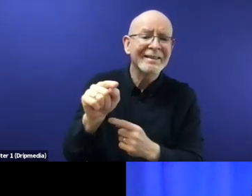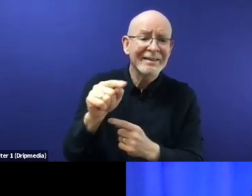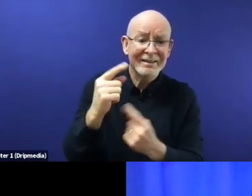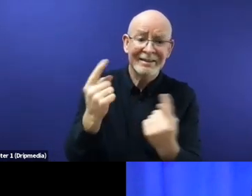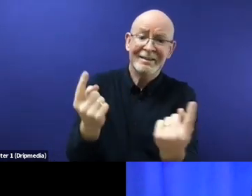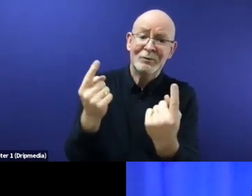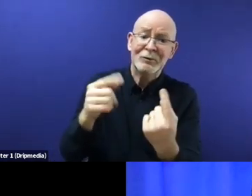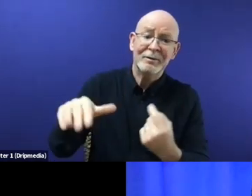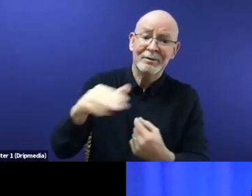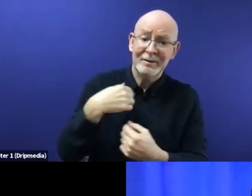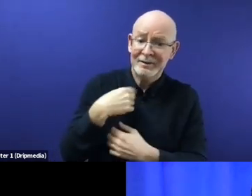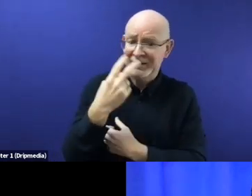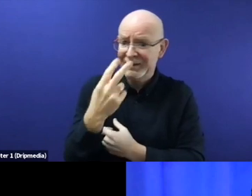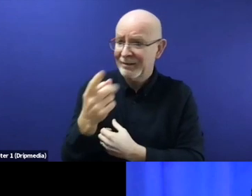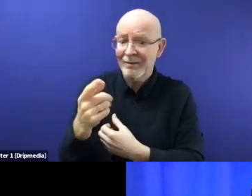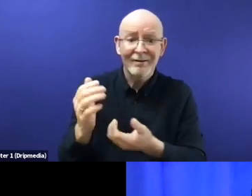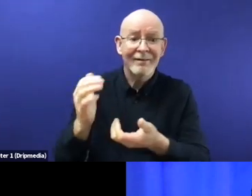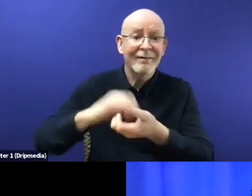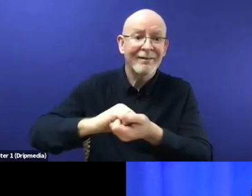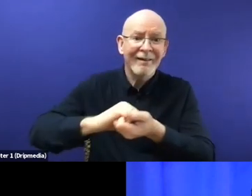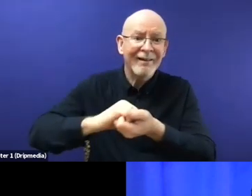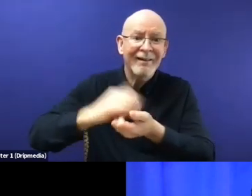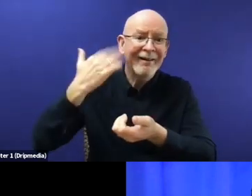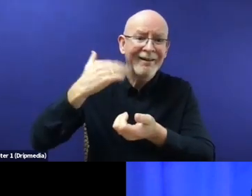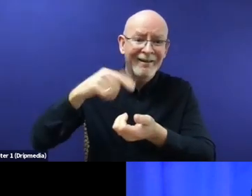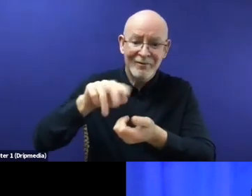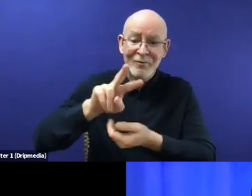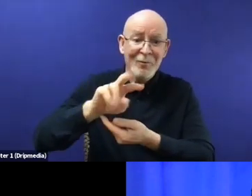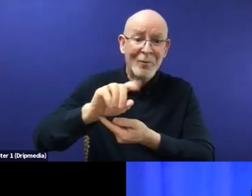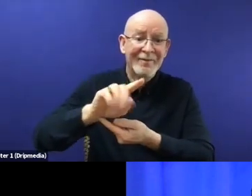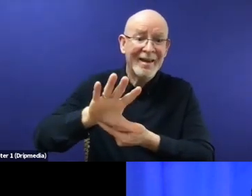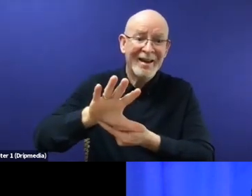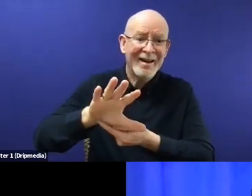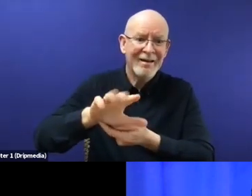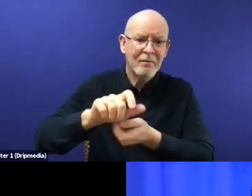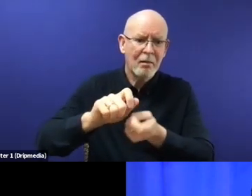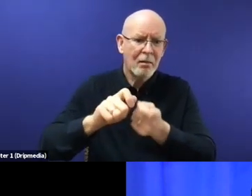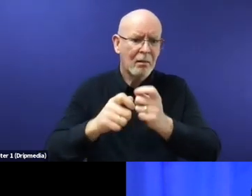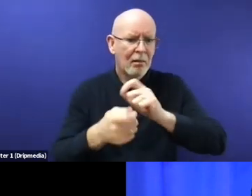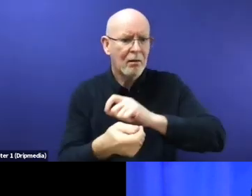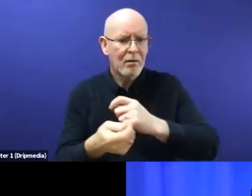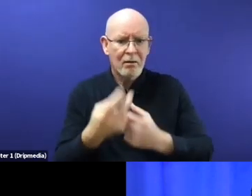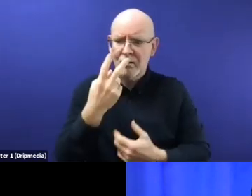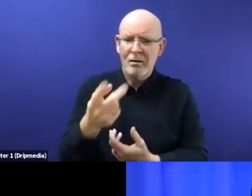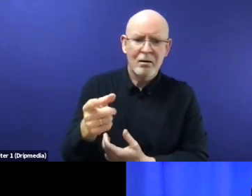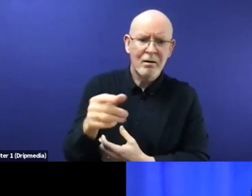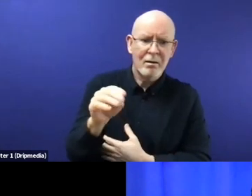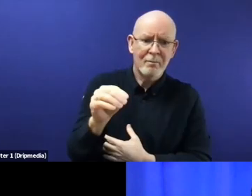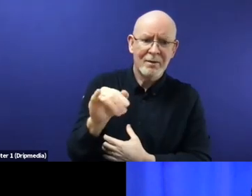Moria happened, neither of that, like most of the EU countries, they tried to blind their eyes about the situation and they didn't want to